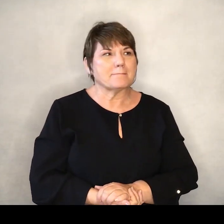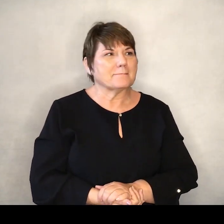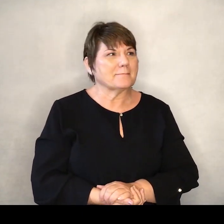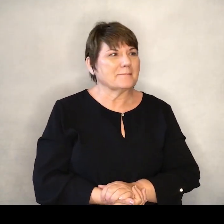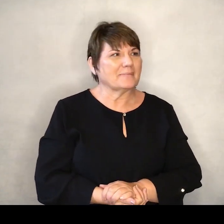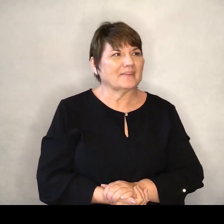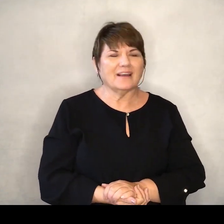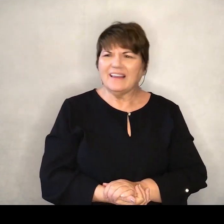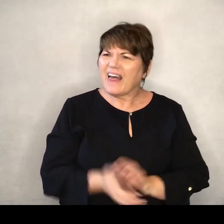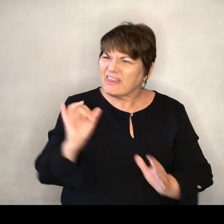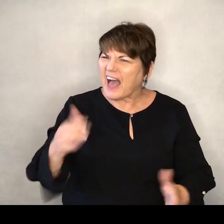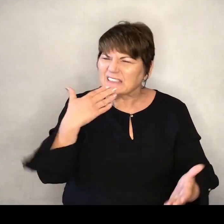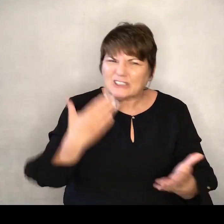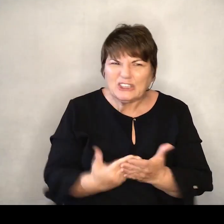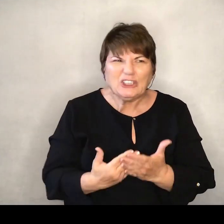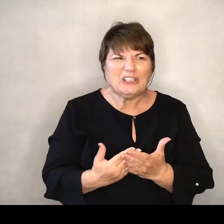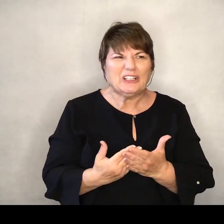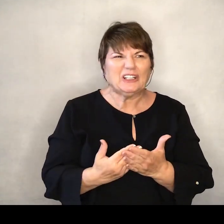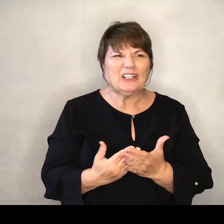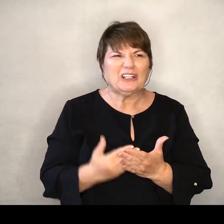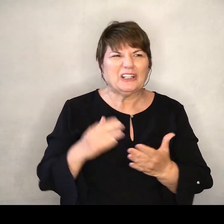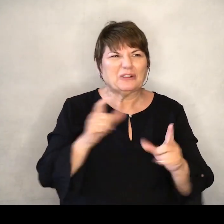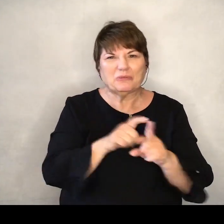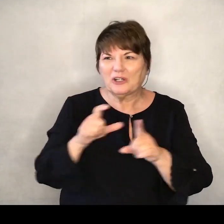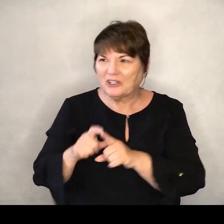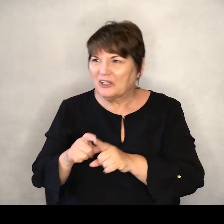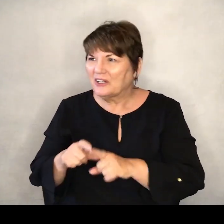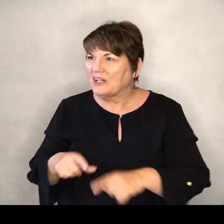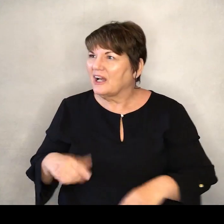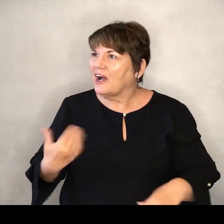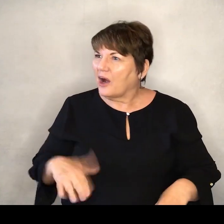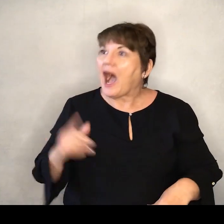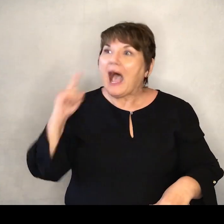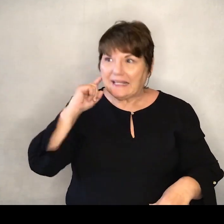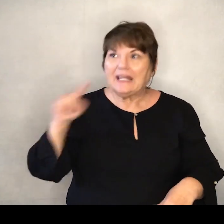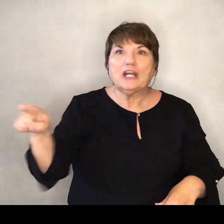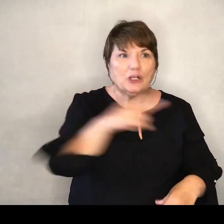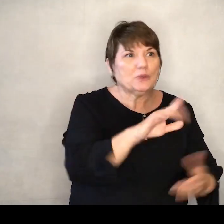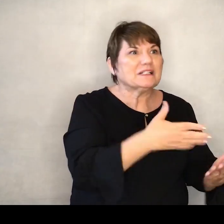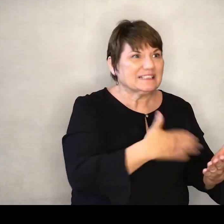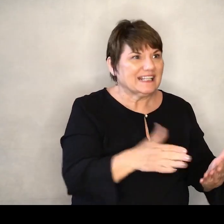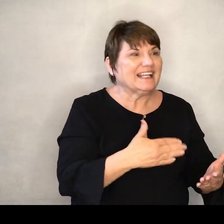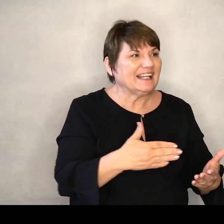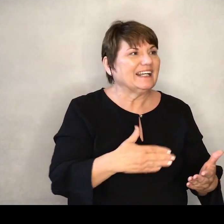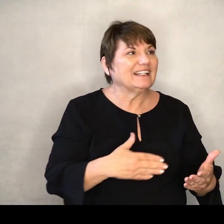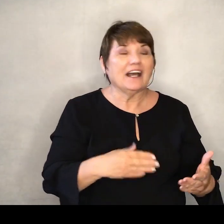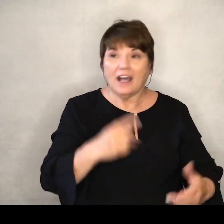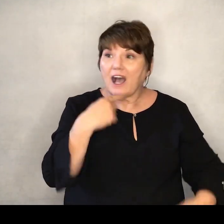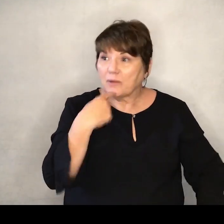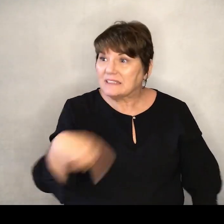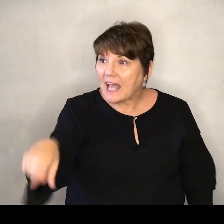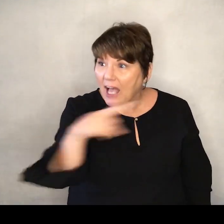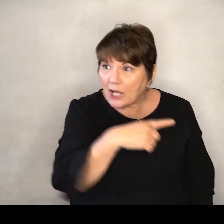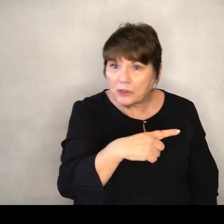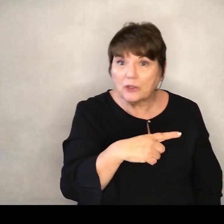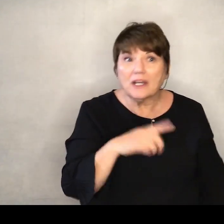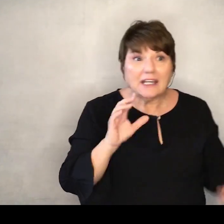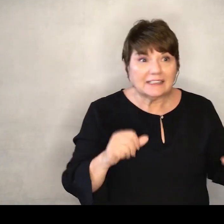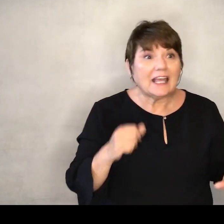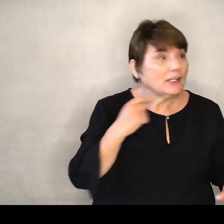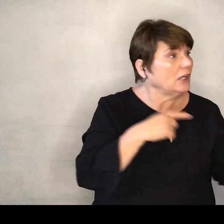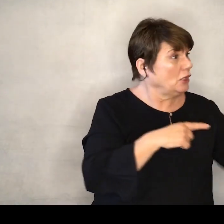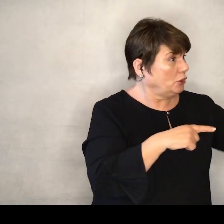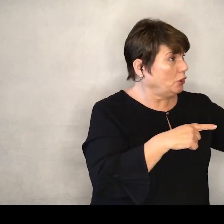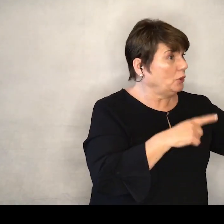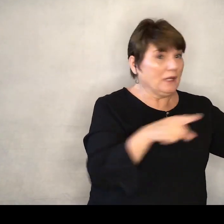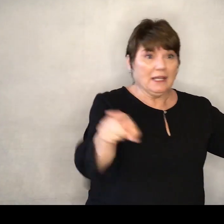So good, so good. You guys, I could hear you singing. Let me tell you, that's something. Could you hear them singing?